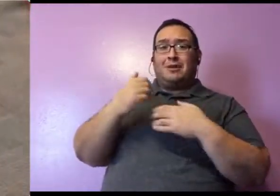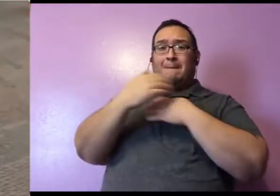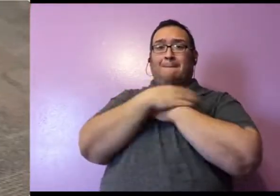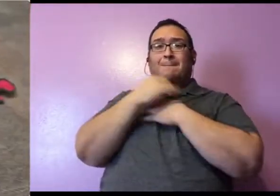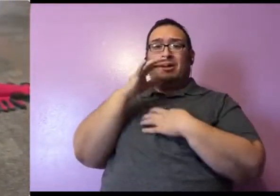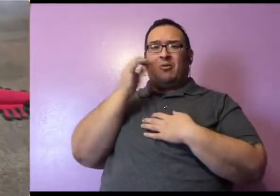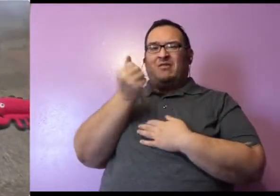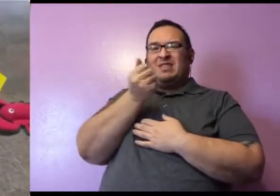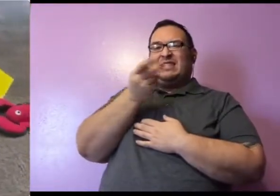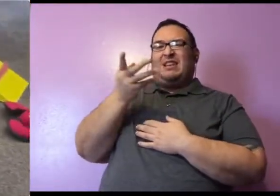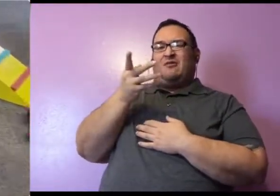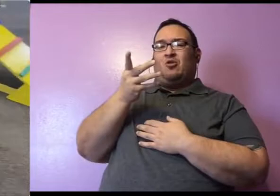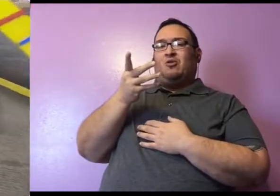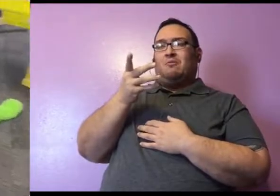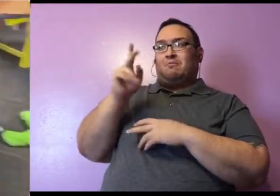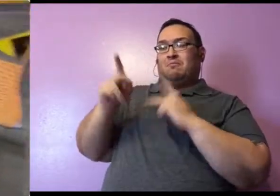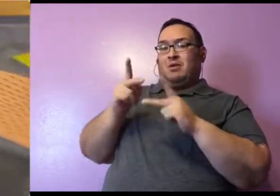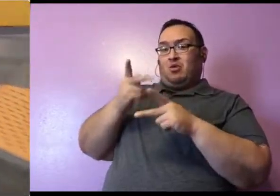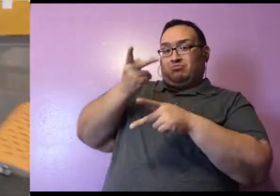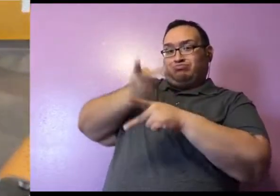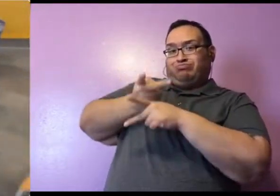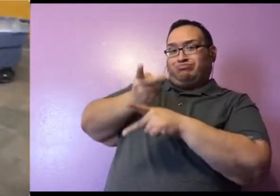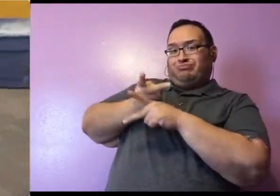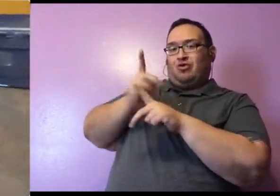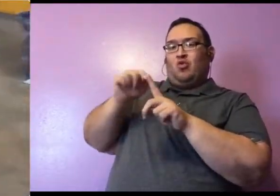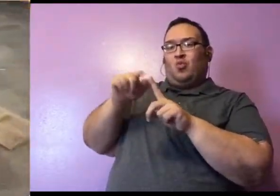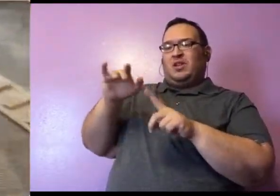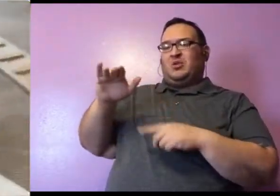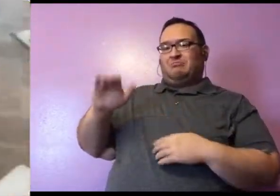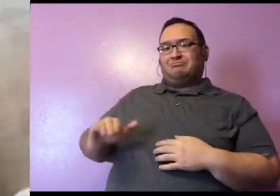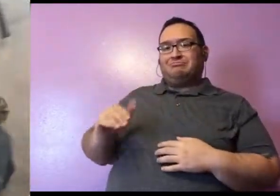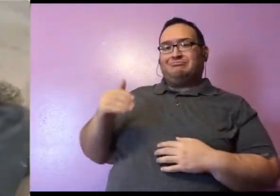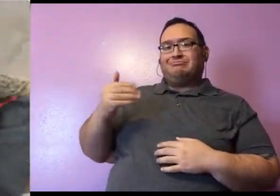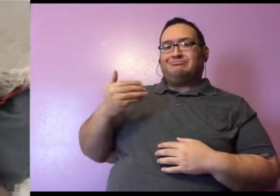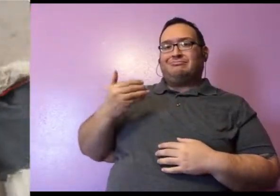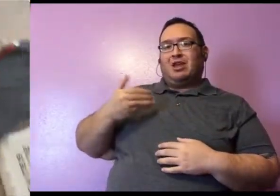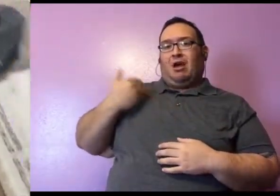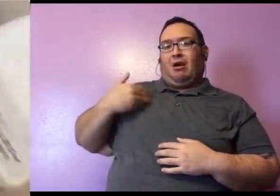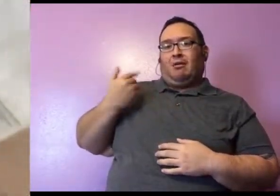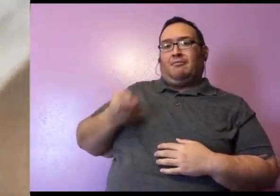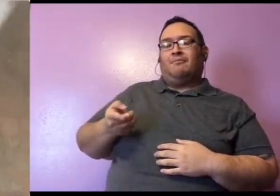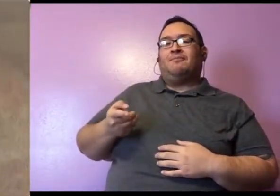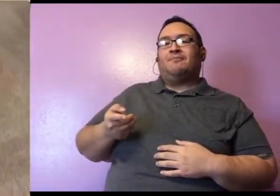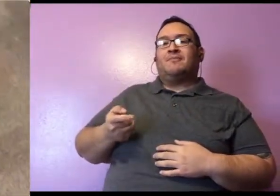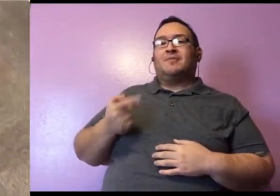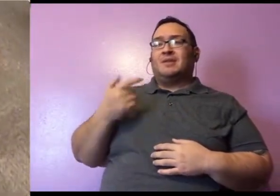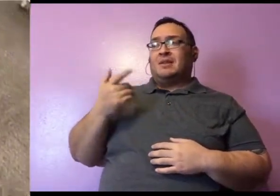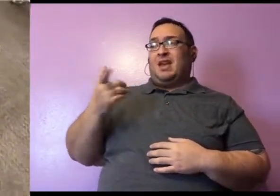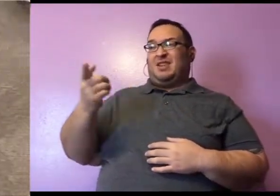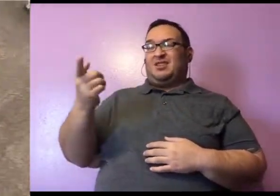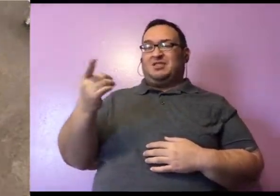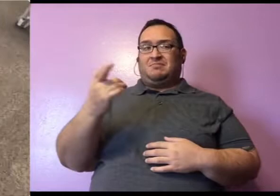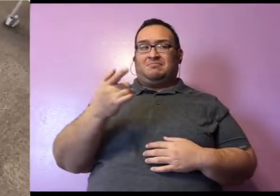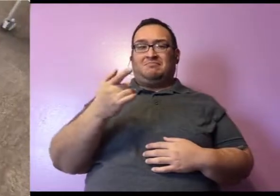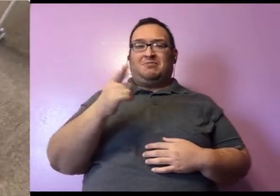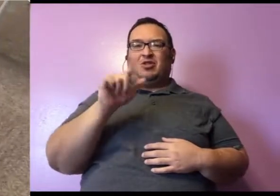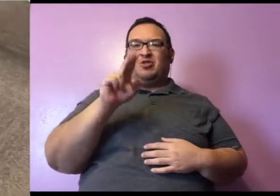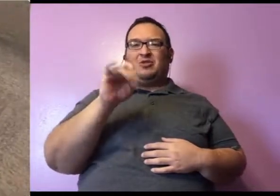several zookeepers who helped take care of her when she was little. And they're the ones that she feels most comfortable hanging out with